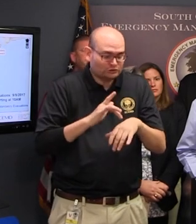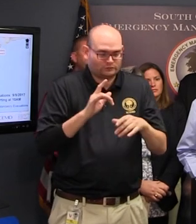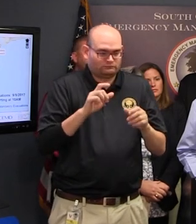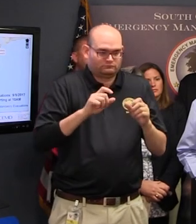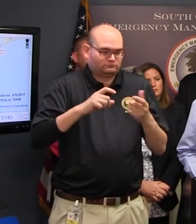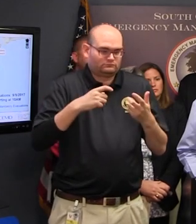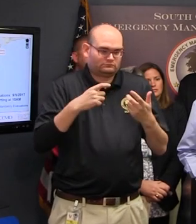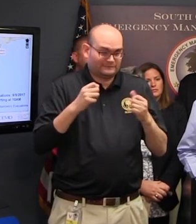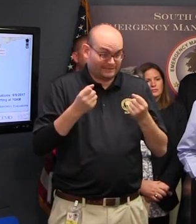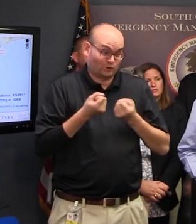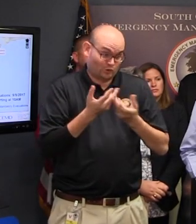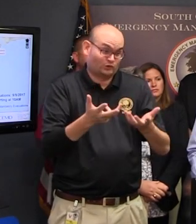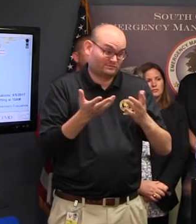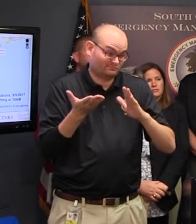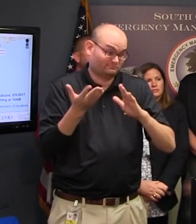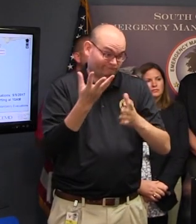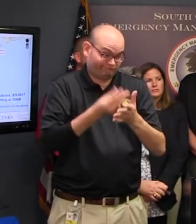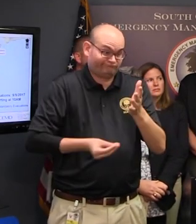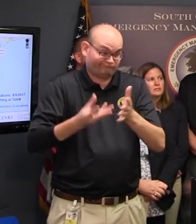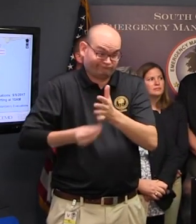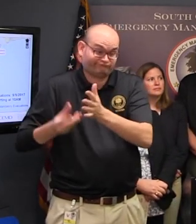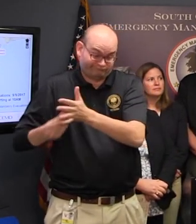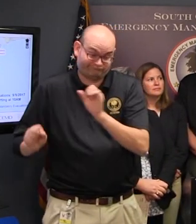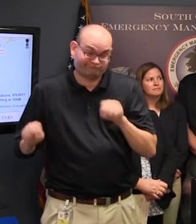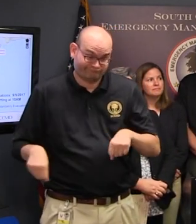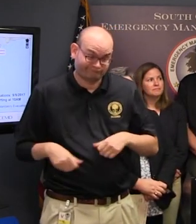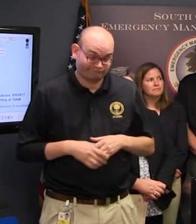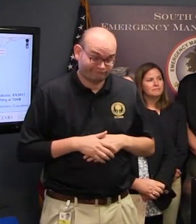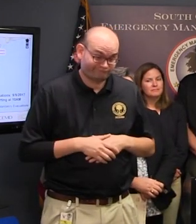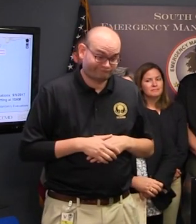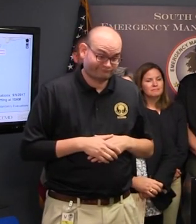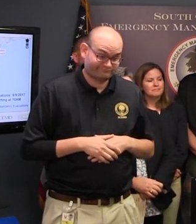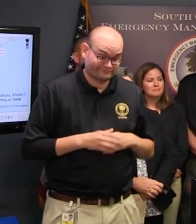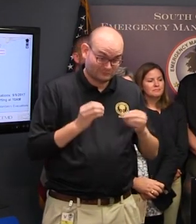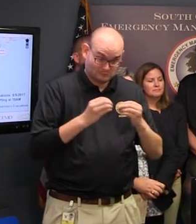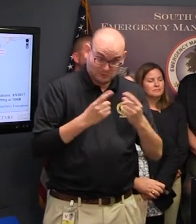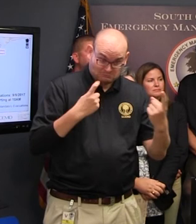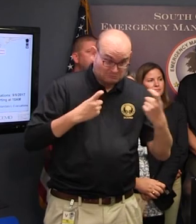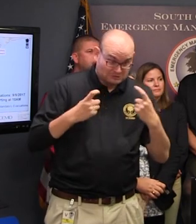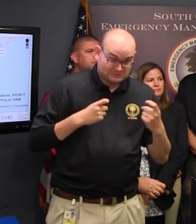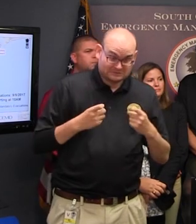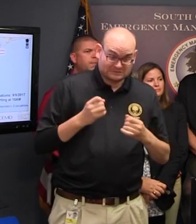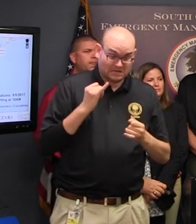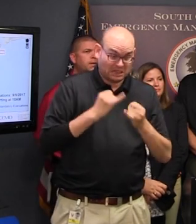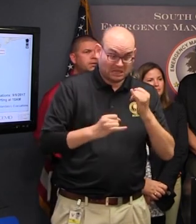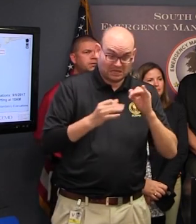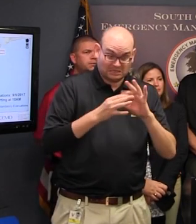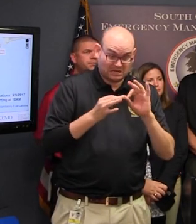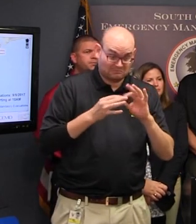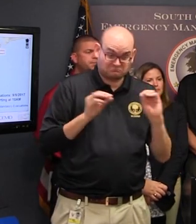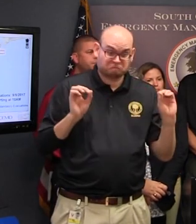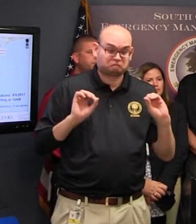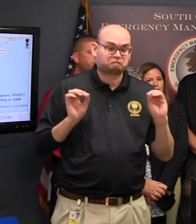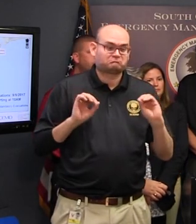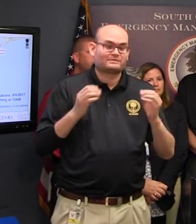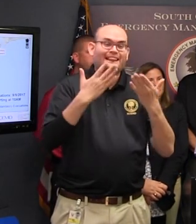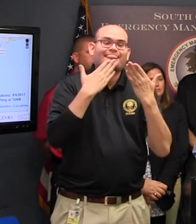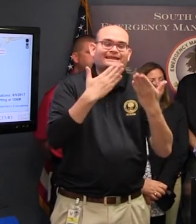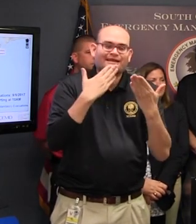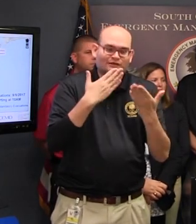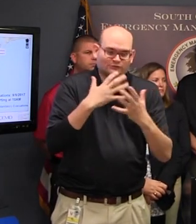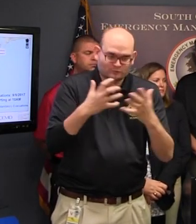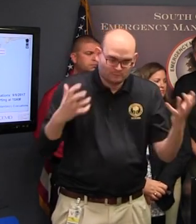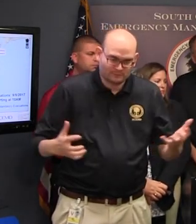Any more questions? Anybody got a final comment? No, sir Okay, y'all thank you very much You've got let hear you'd rather Know your in